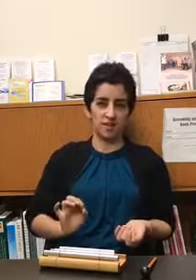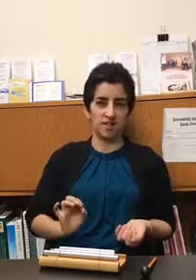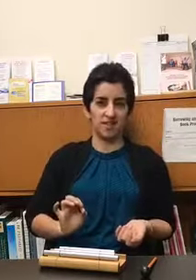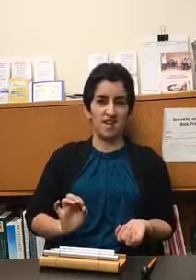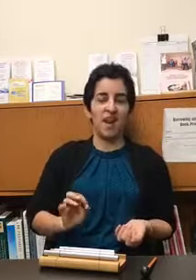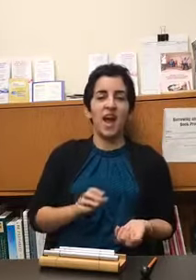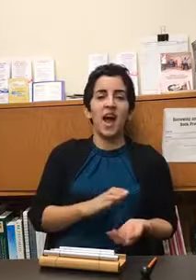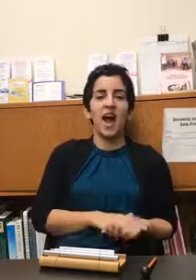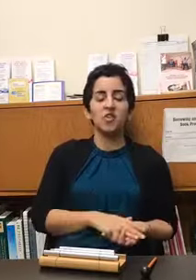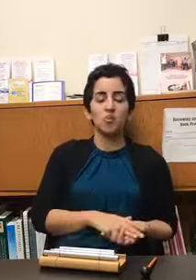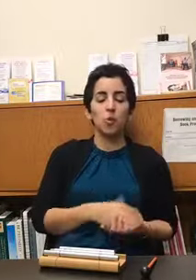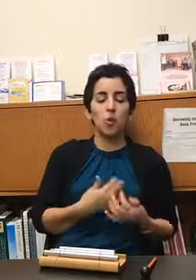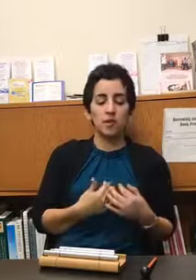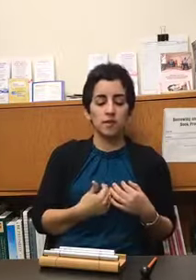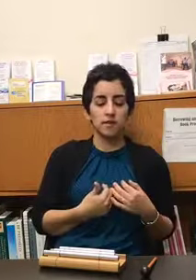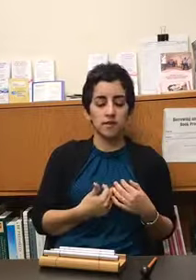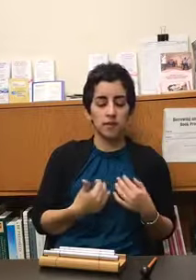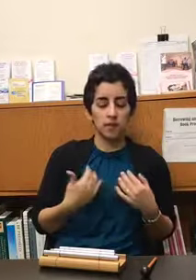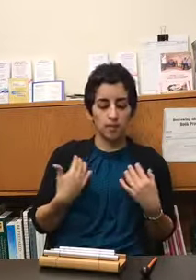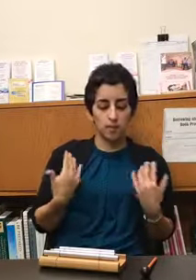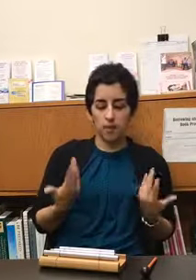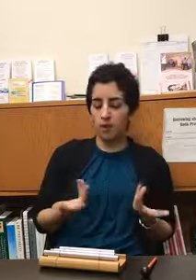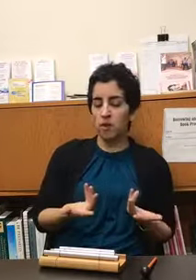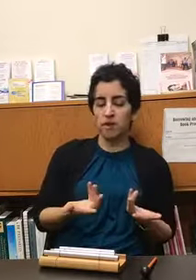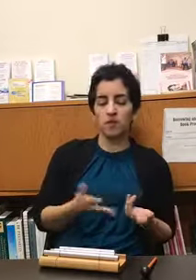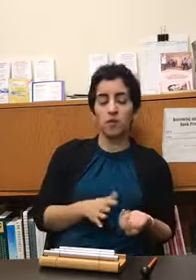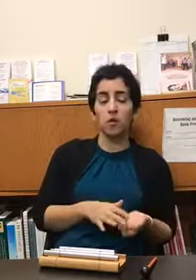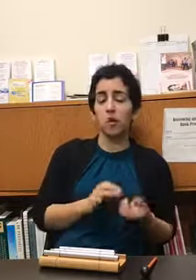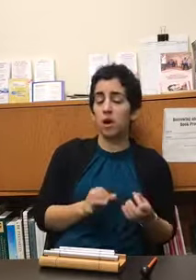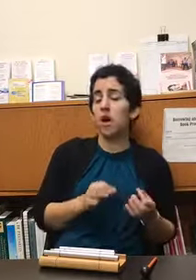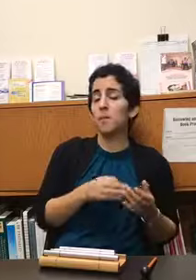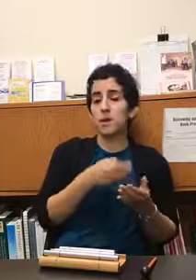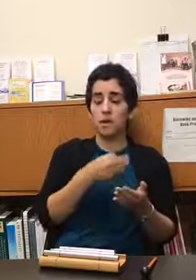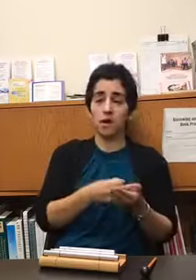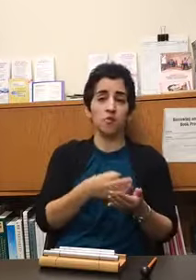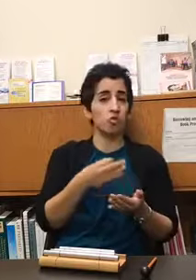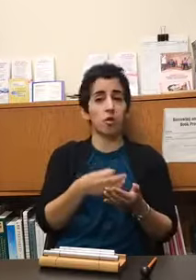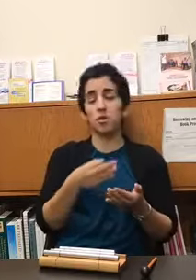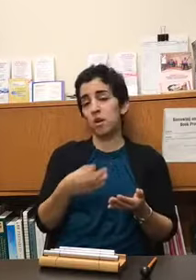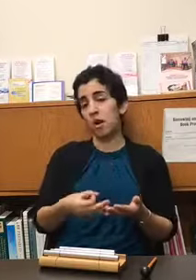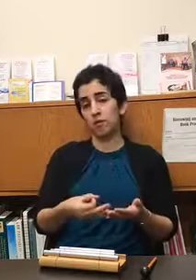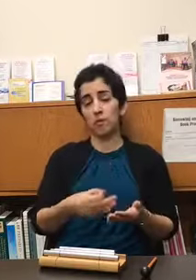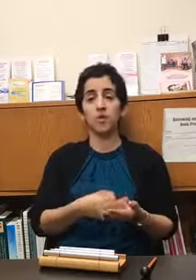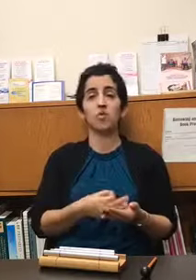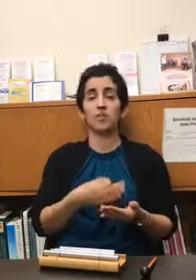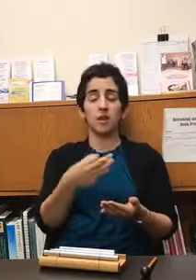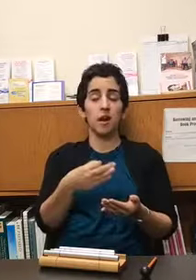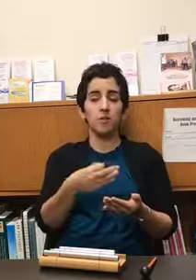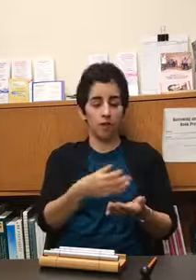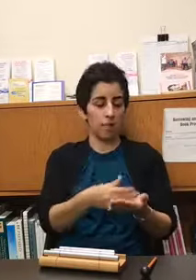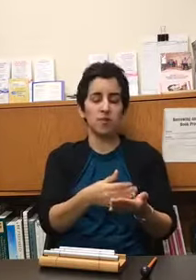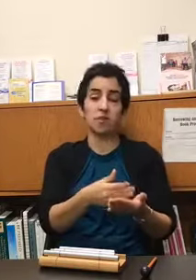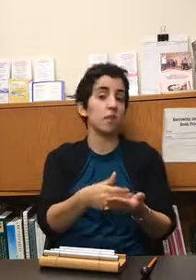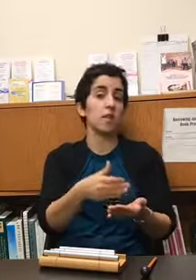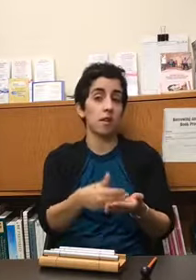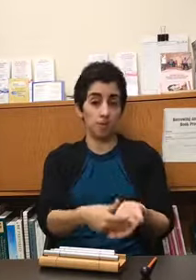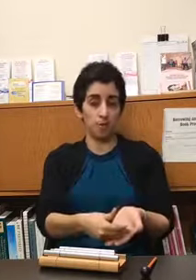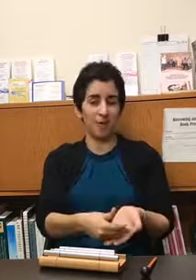and so once my clients feel calm enough strong enough resourced enough emphasis on the enough part